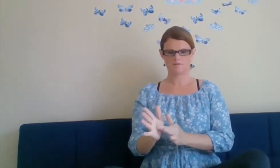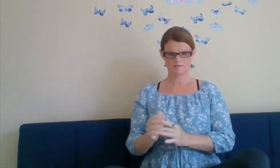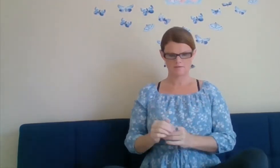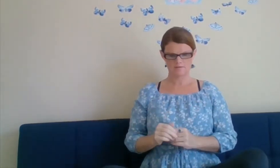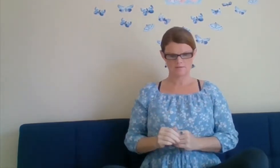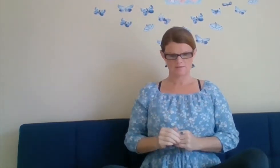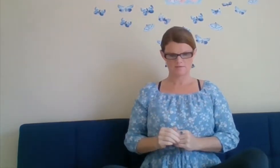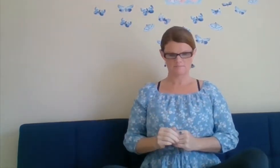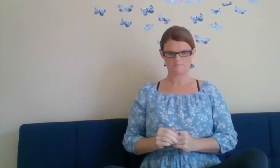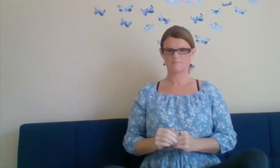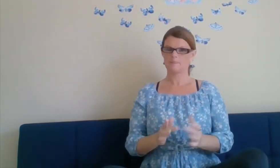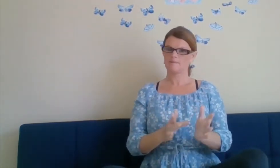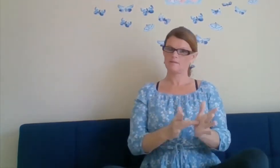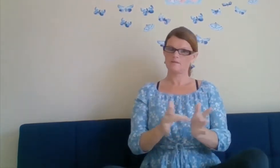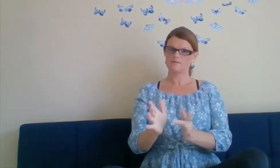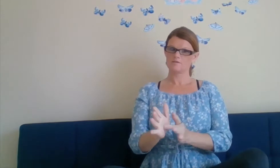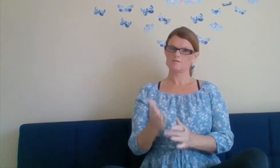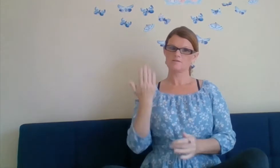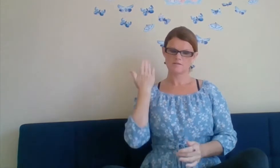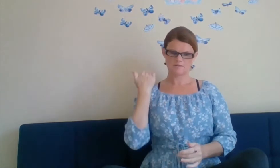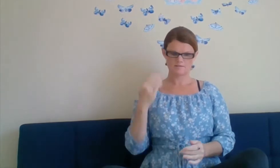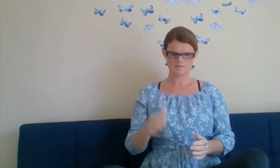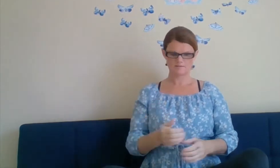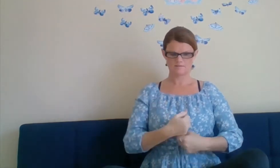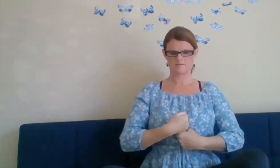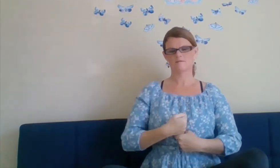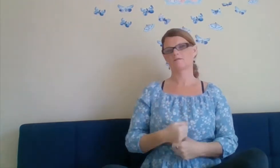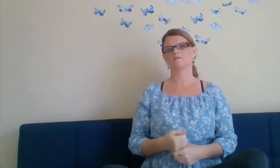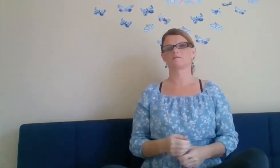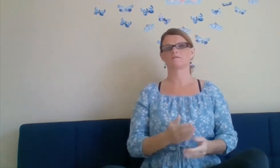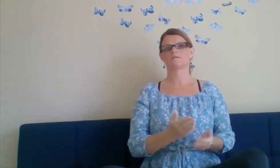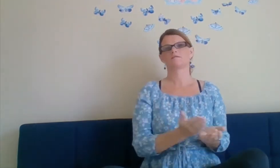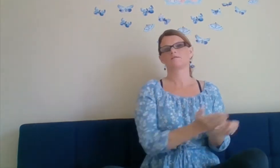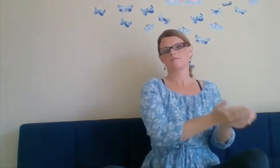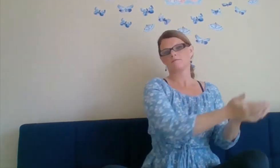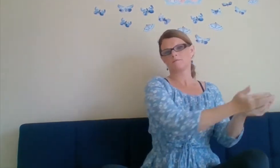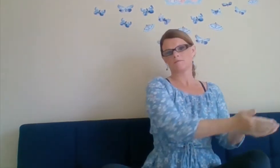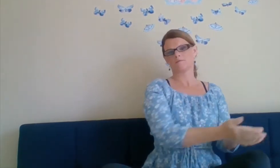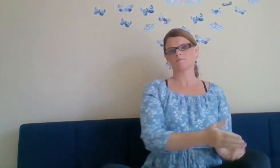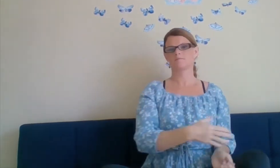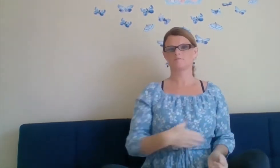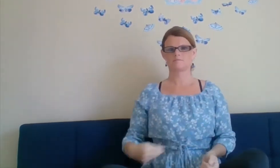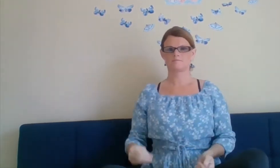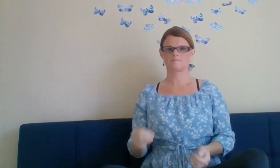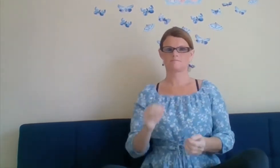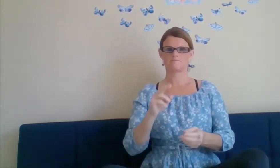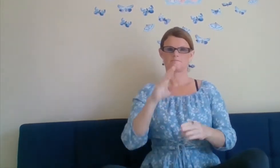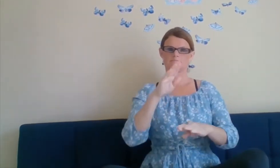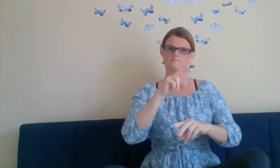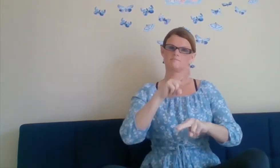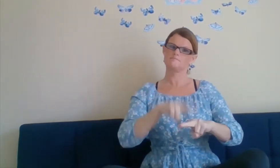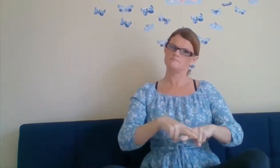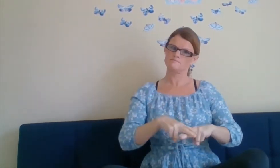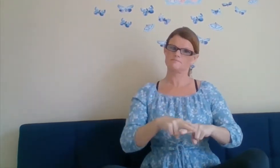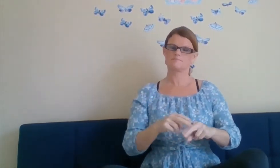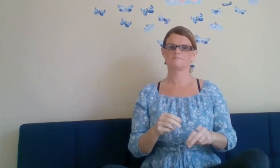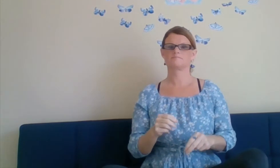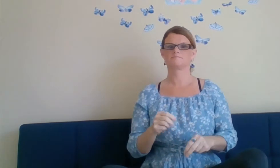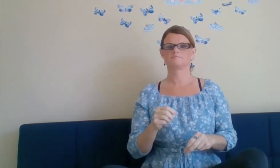So Jesus got a boat and sat in the boat.